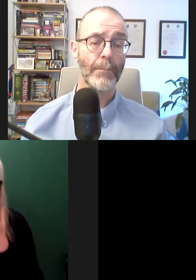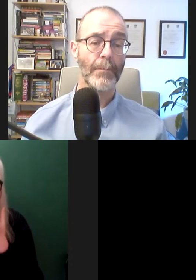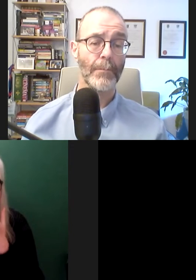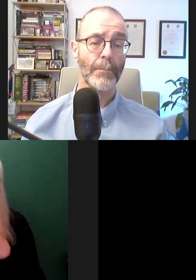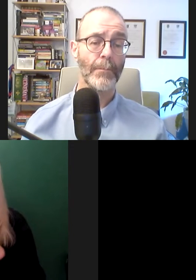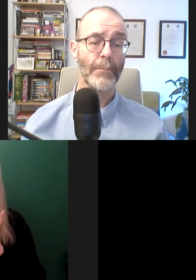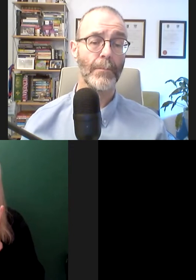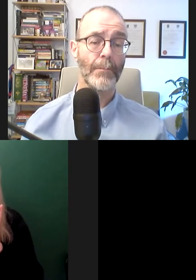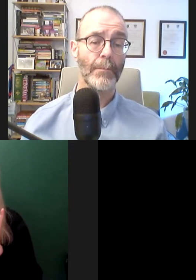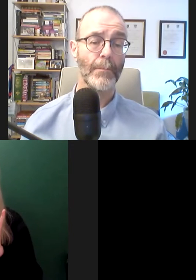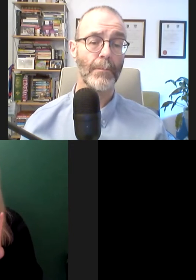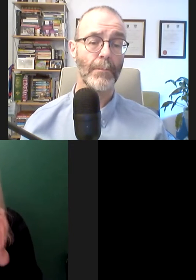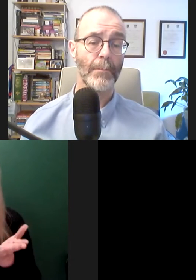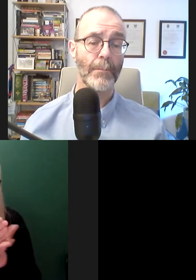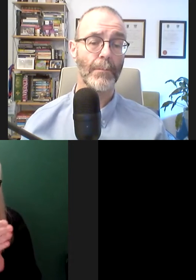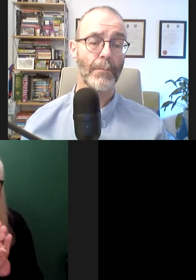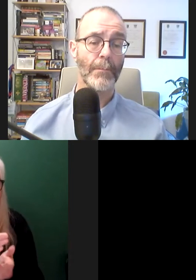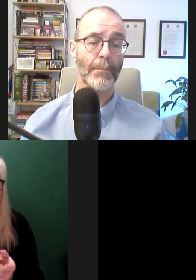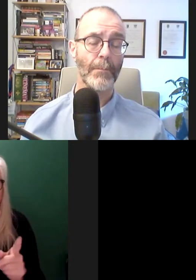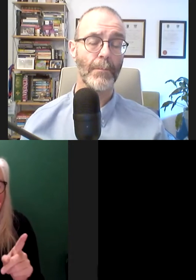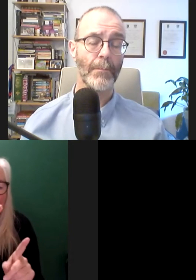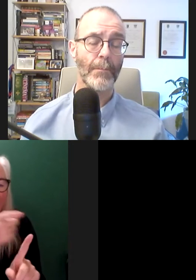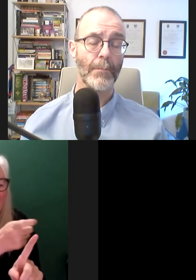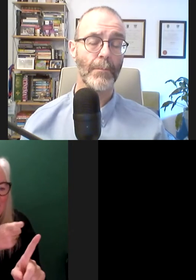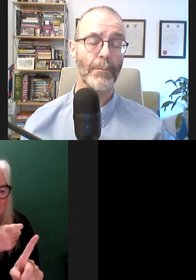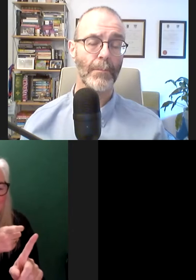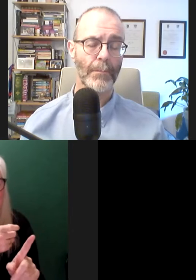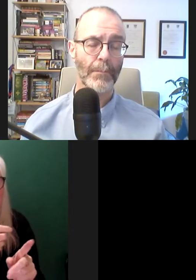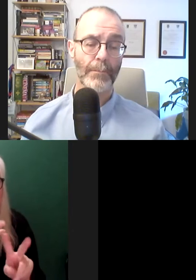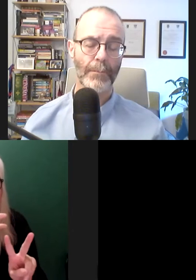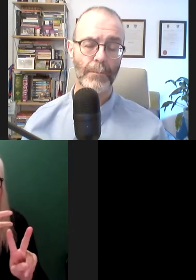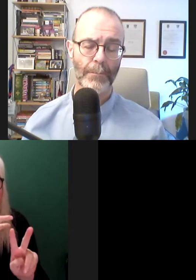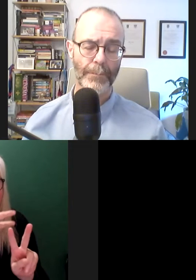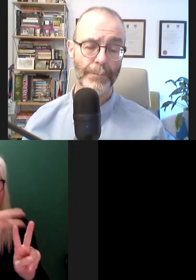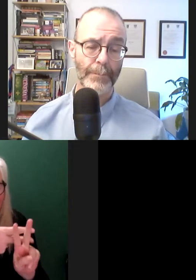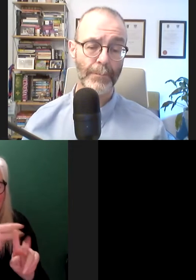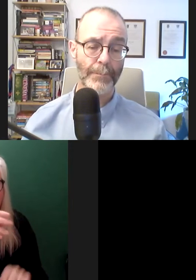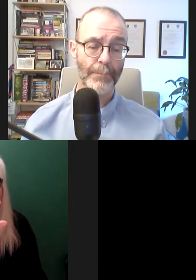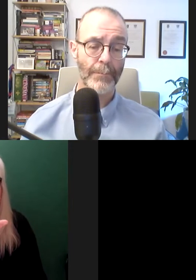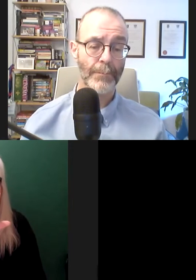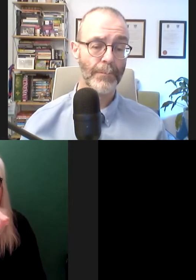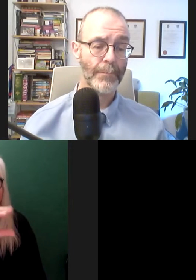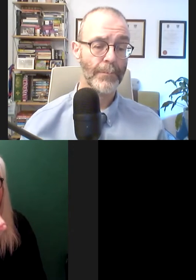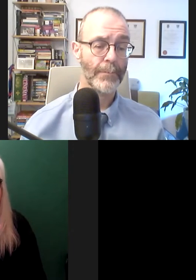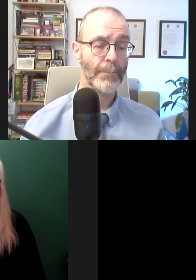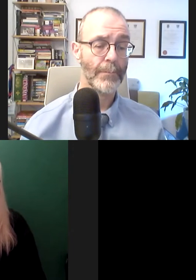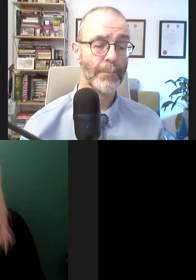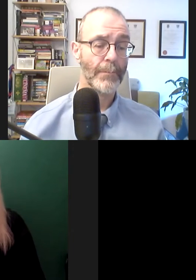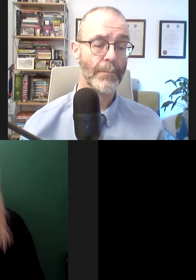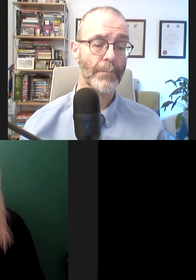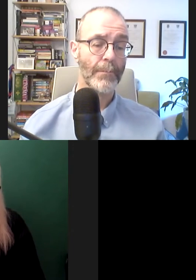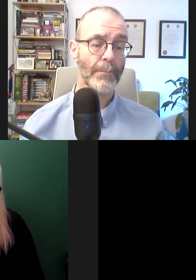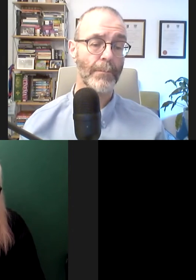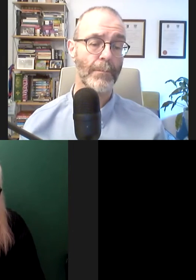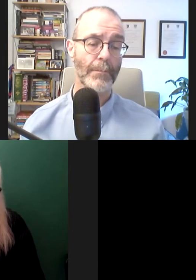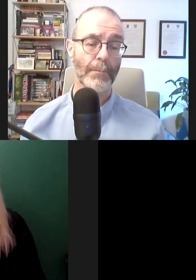the discussion on Twitter or X using the handle at IIEA. And I